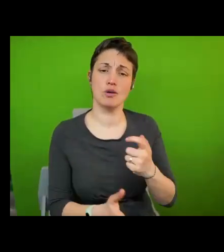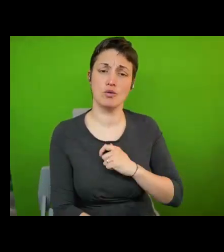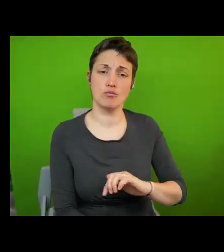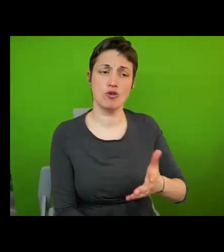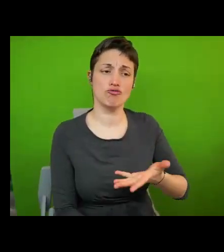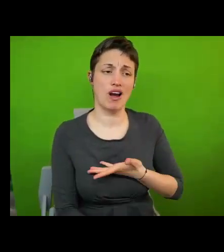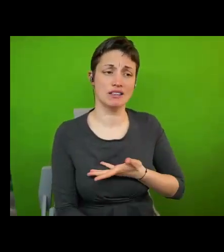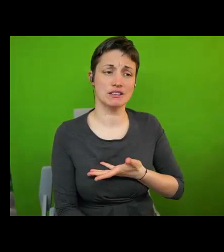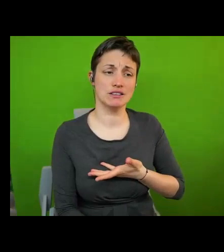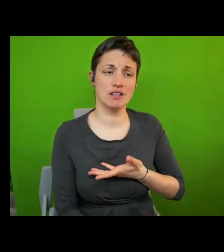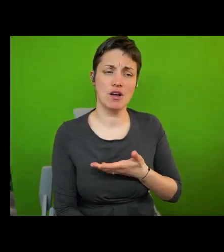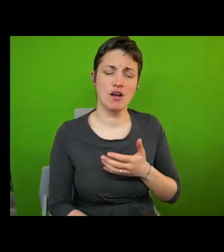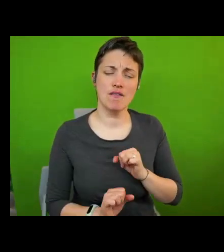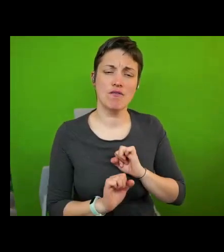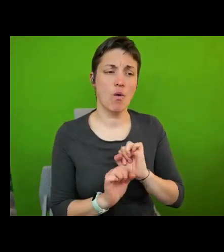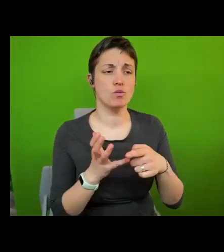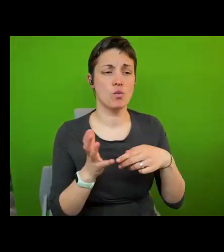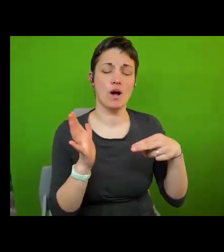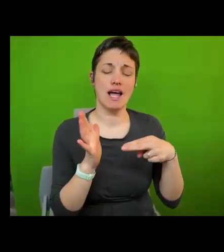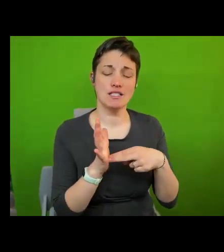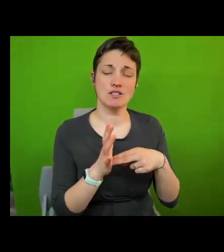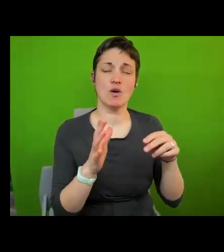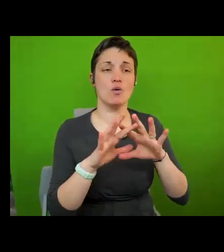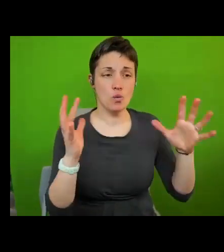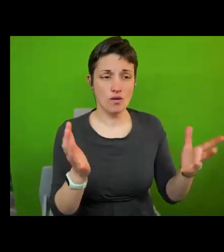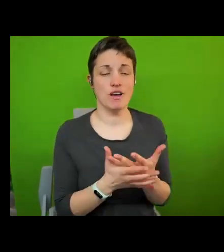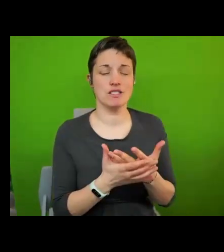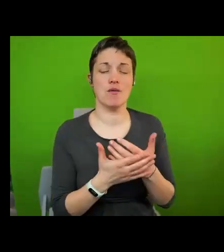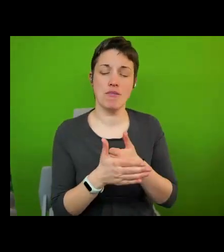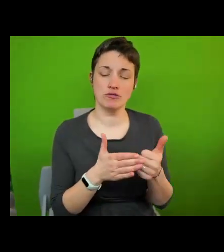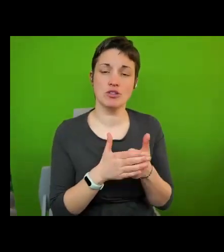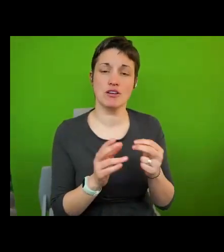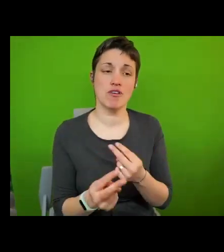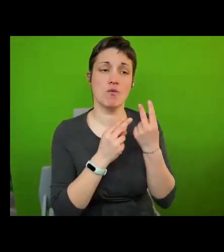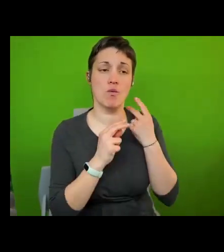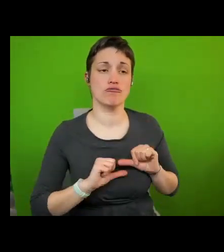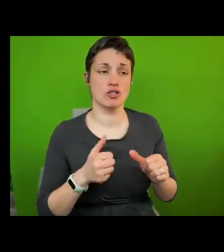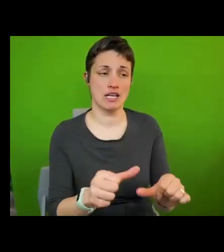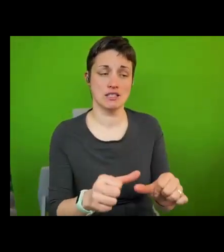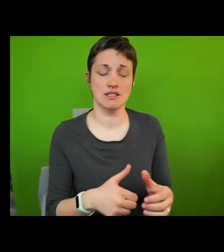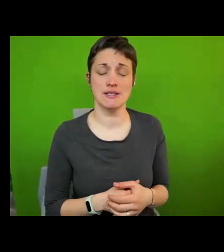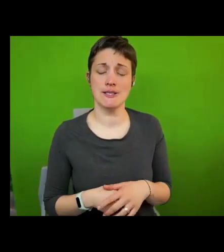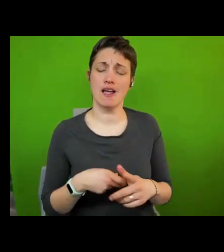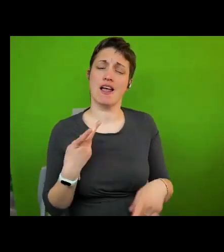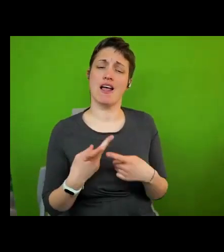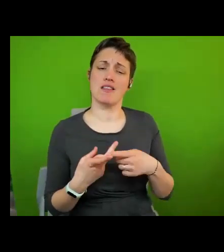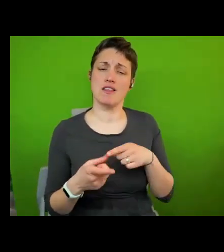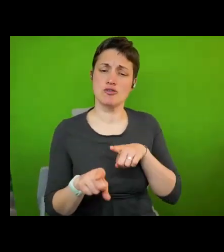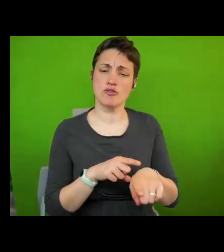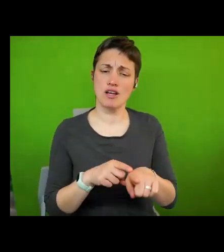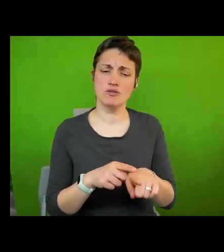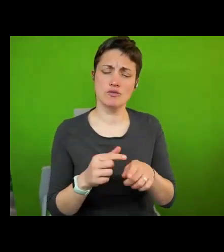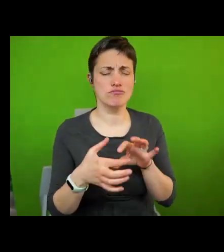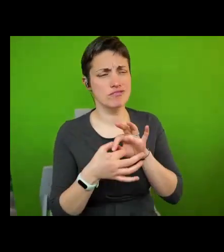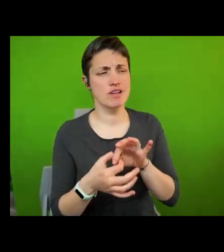periodic review process other cities begin to engage more directly with u.n's special procedures